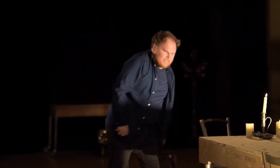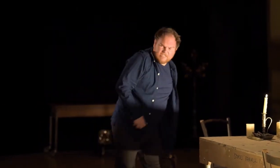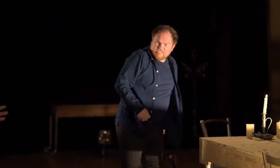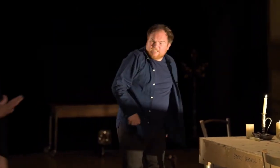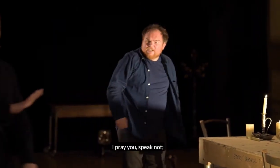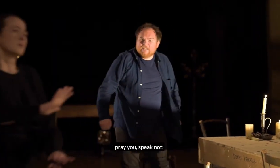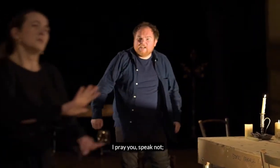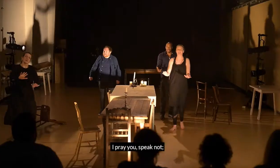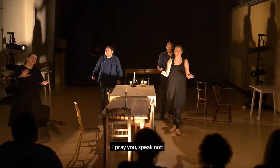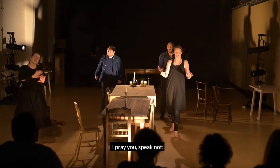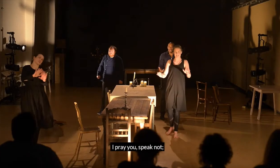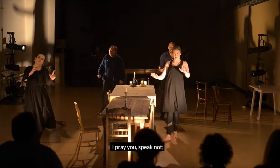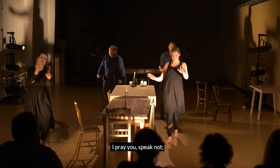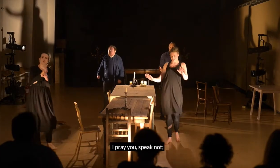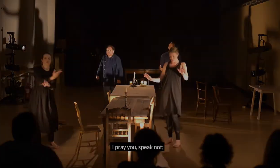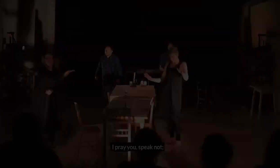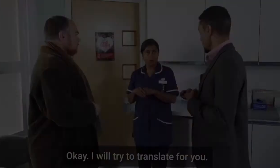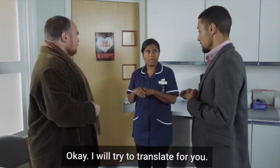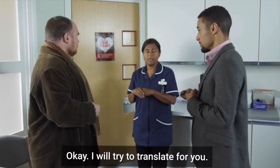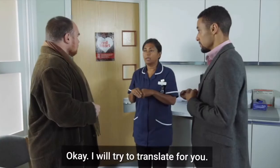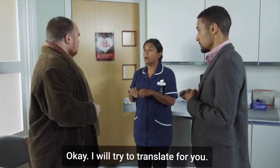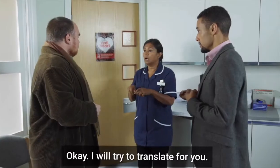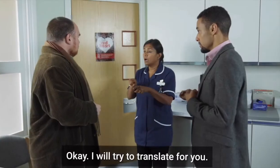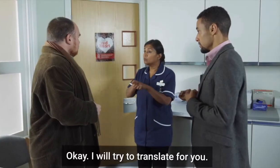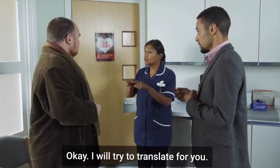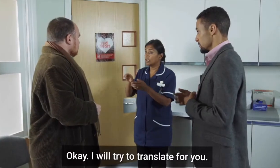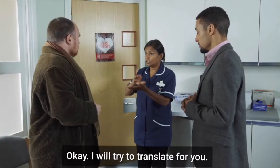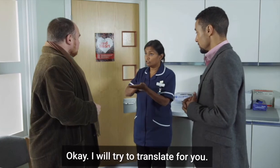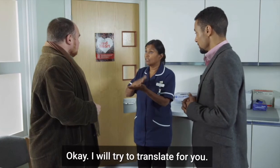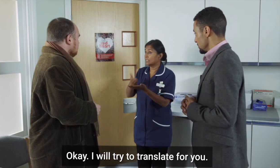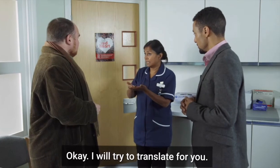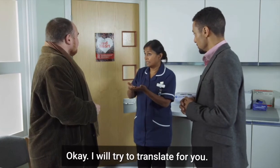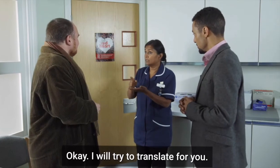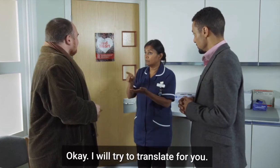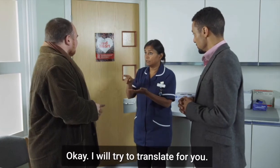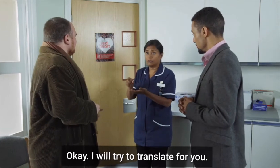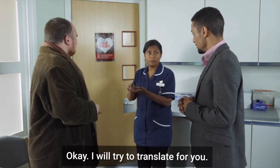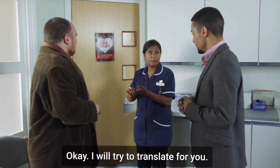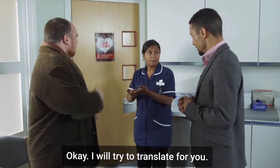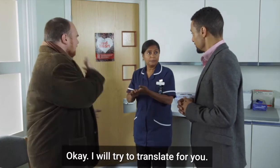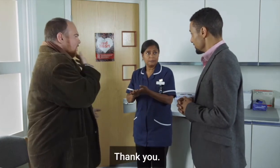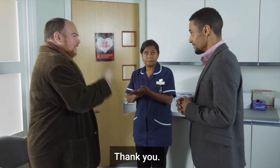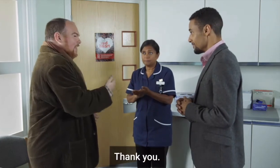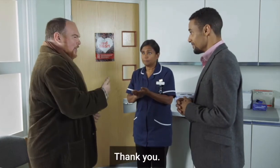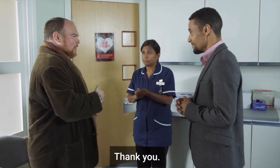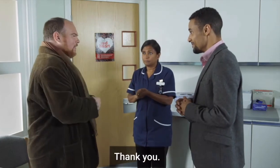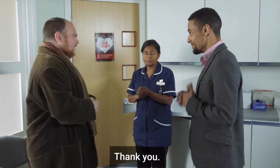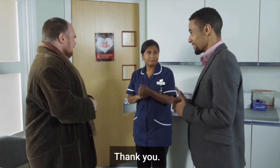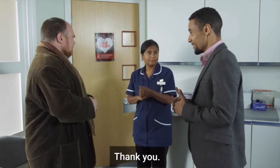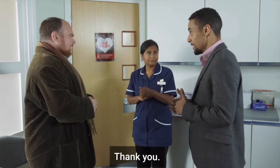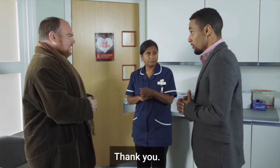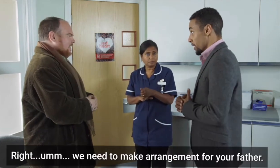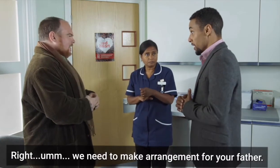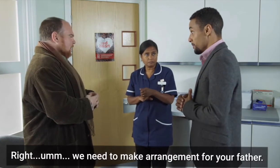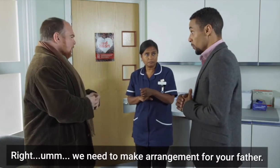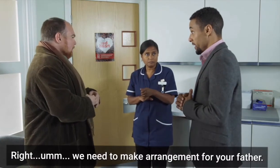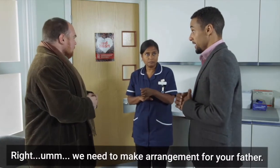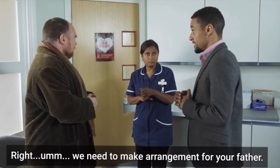I pay you, speak not... Okay, I will try to translate for you. Okay, thank you. Right, we need to make